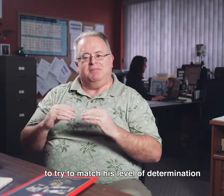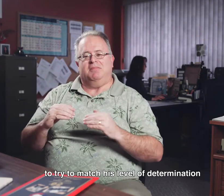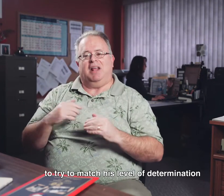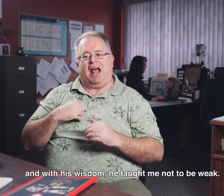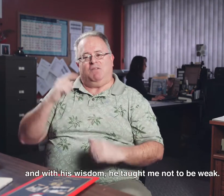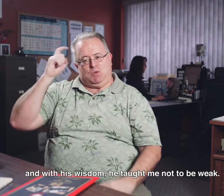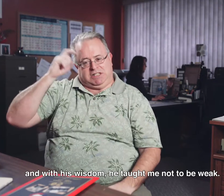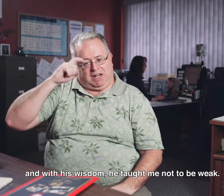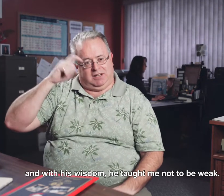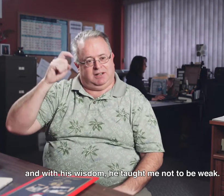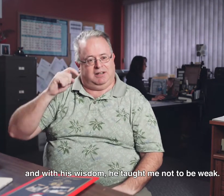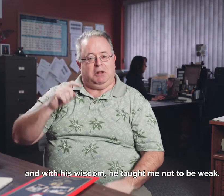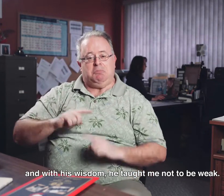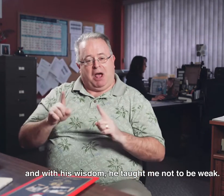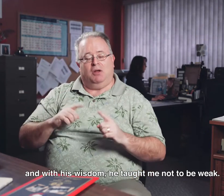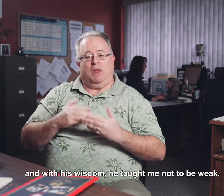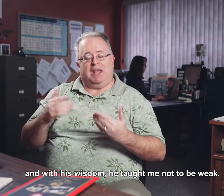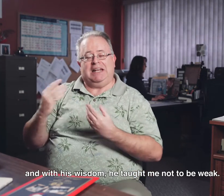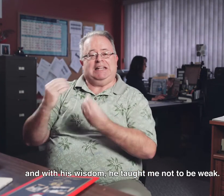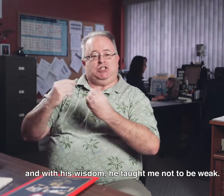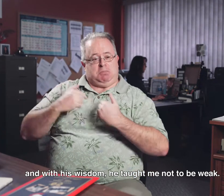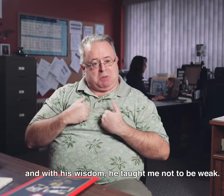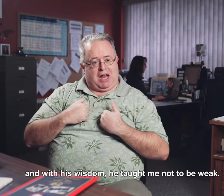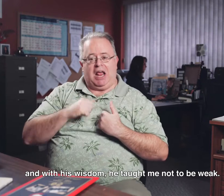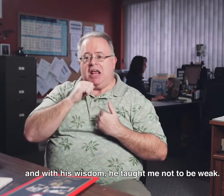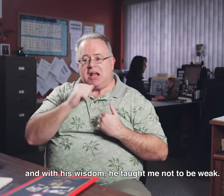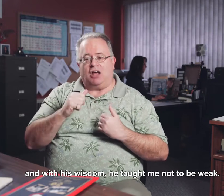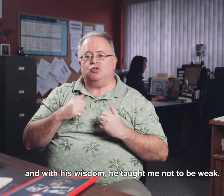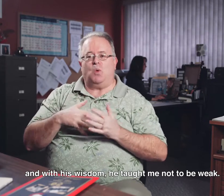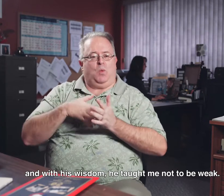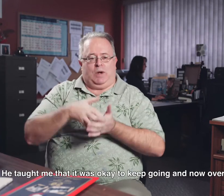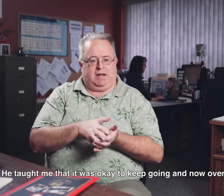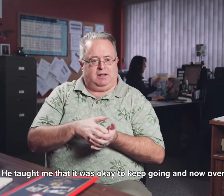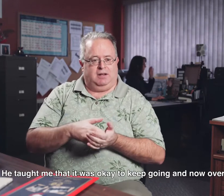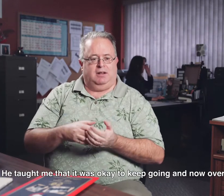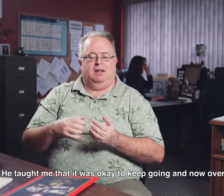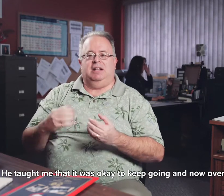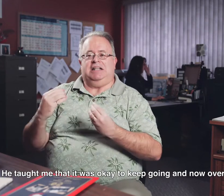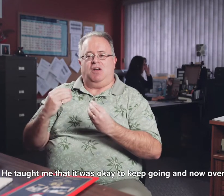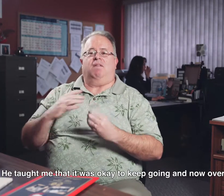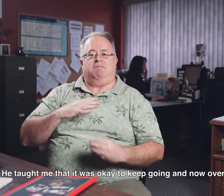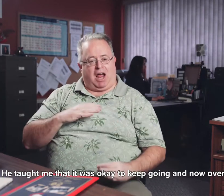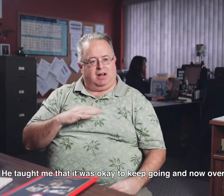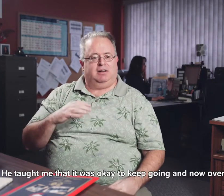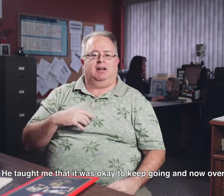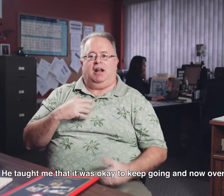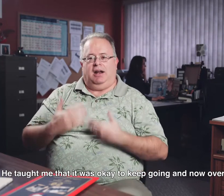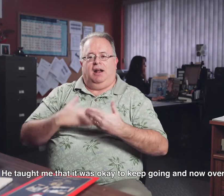of determination, and with his wisdom. He taught me, you know, not to be weak. He taught me that